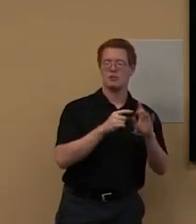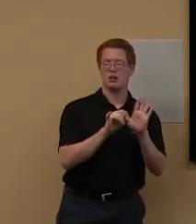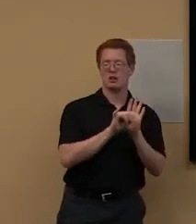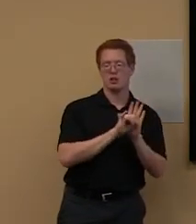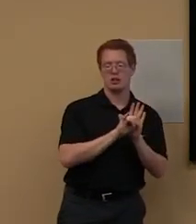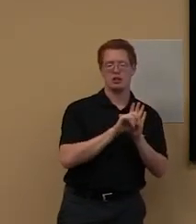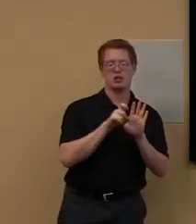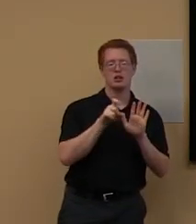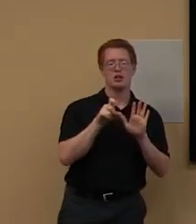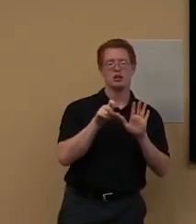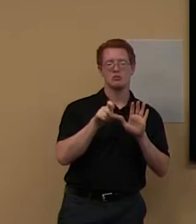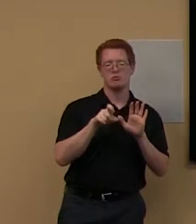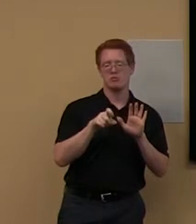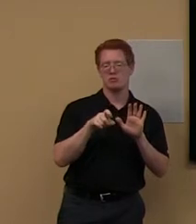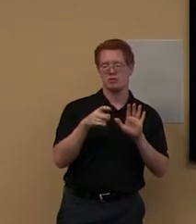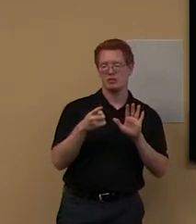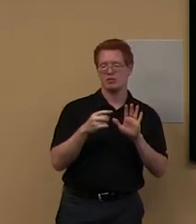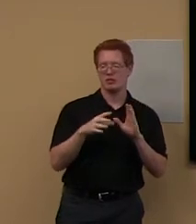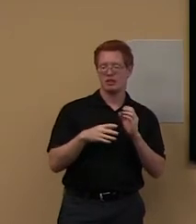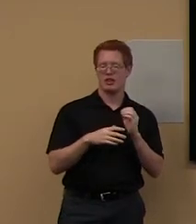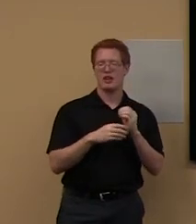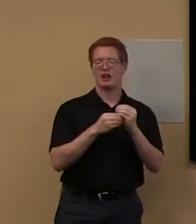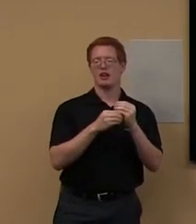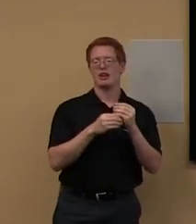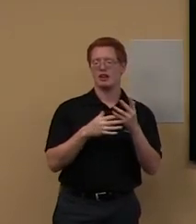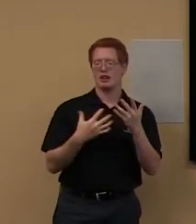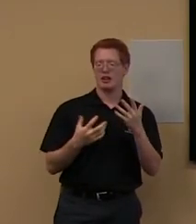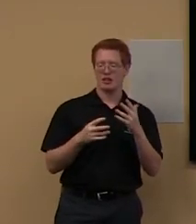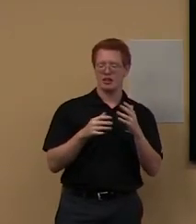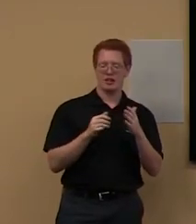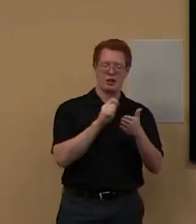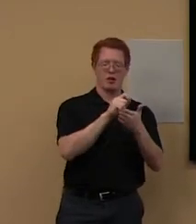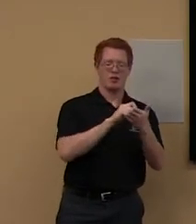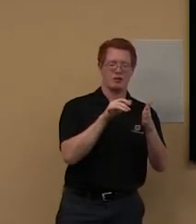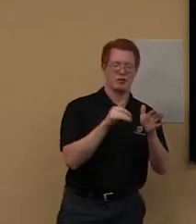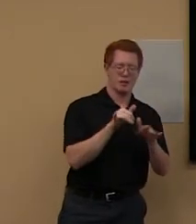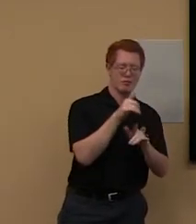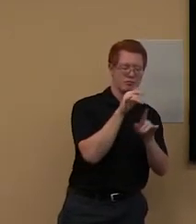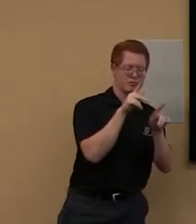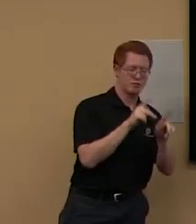a few other searches and say the author is this person and it's about identity.